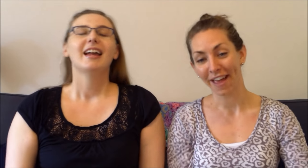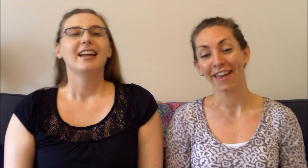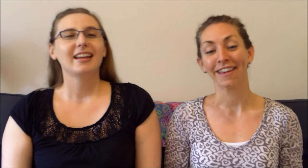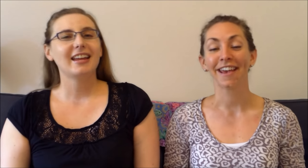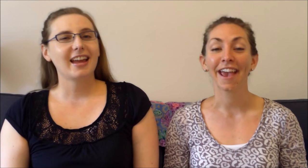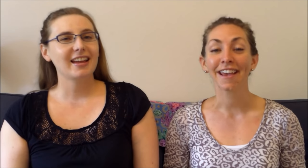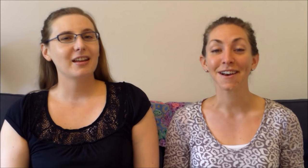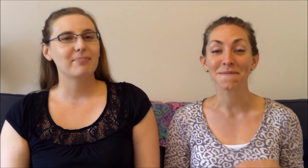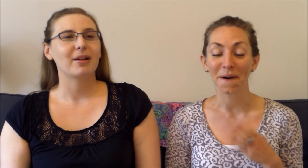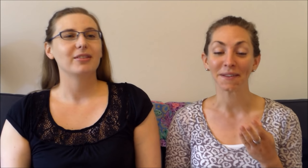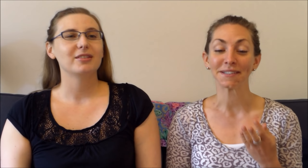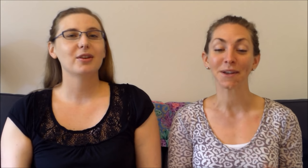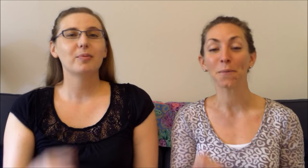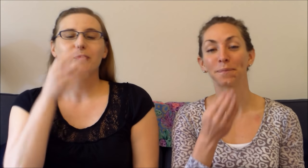He ate up all the soap.